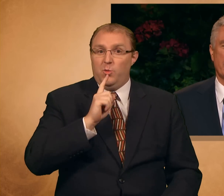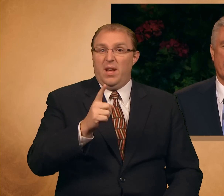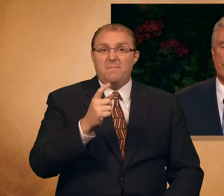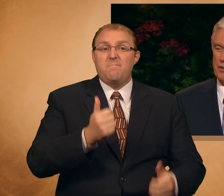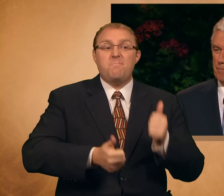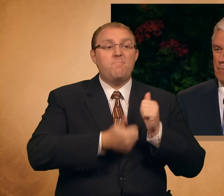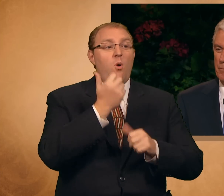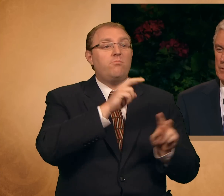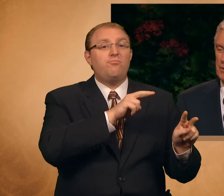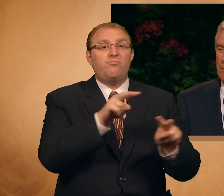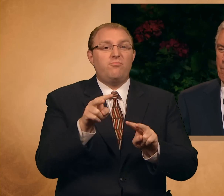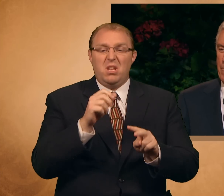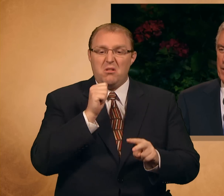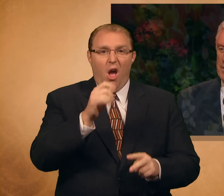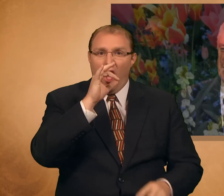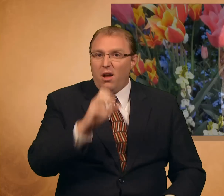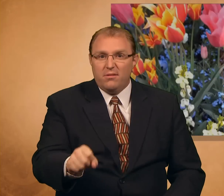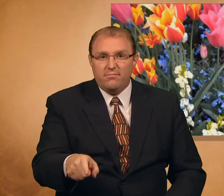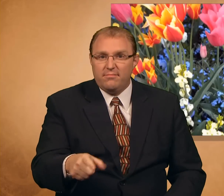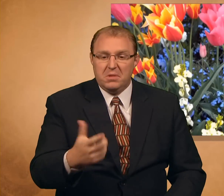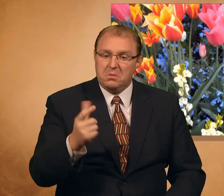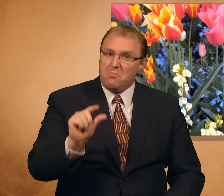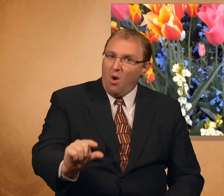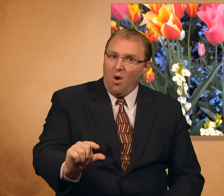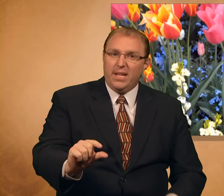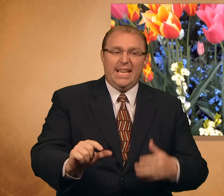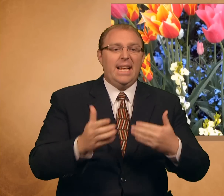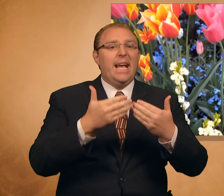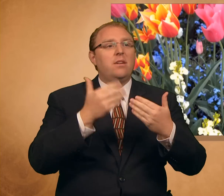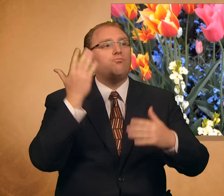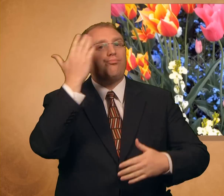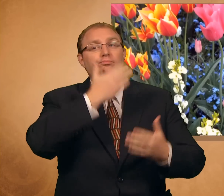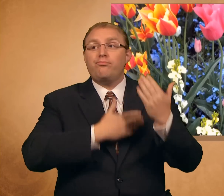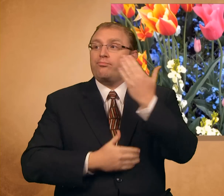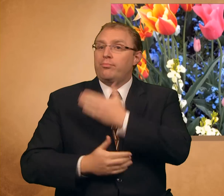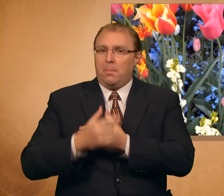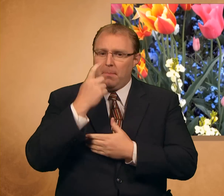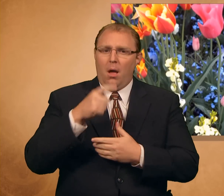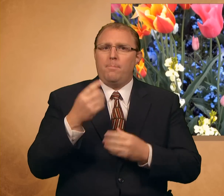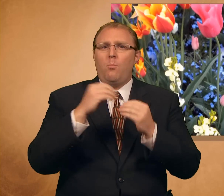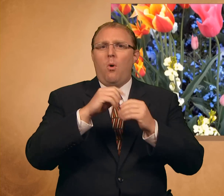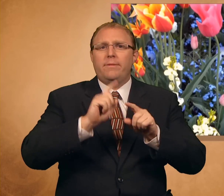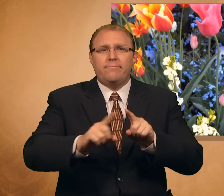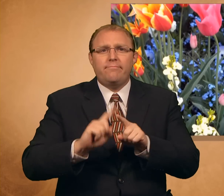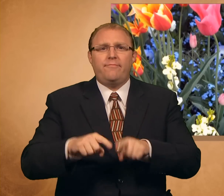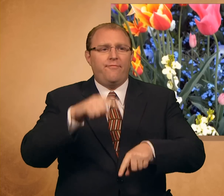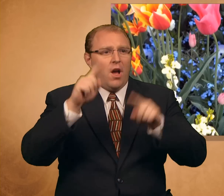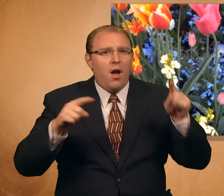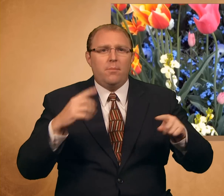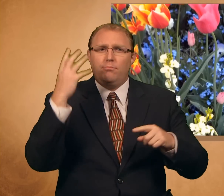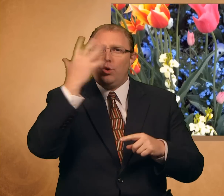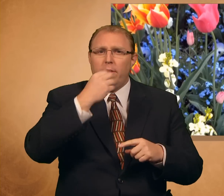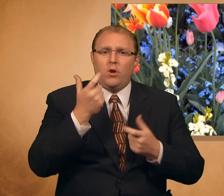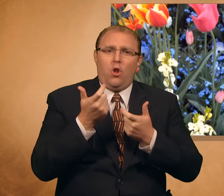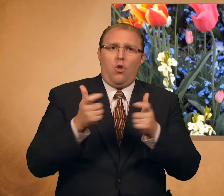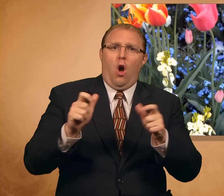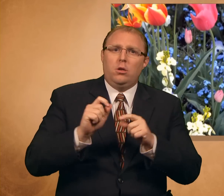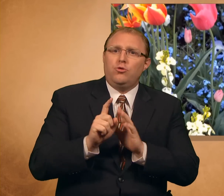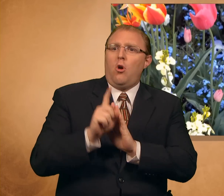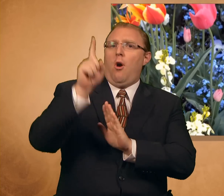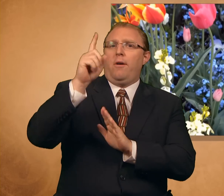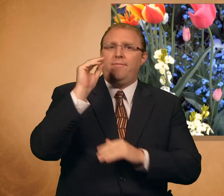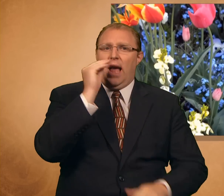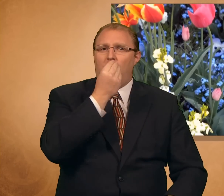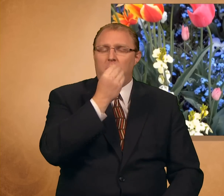immediate attention. It is easy to overlook among larger and more vibrant flowers. Yet it is just